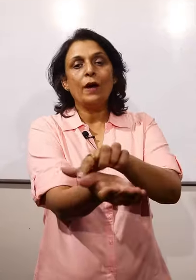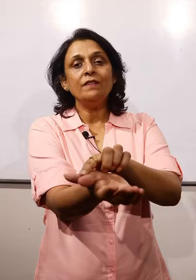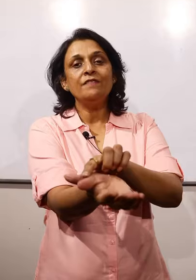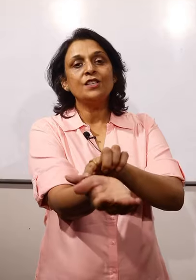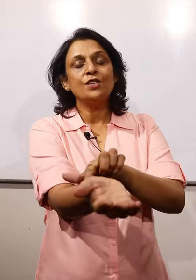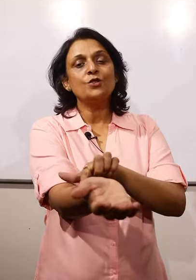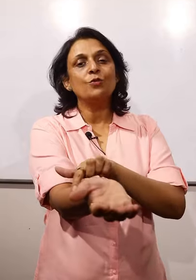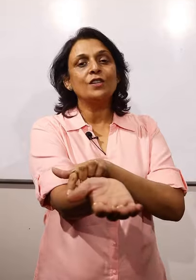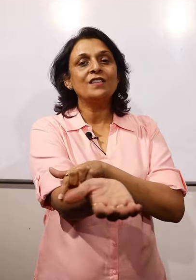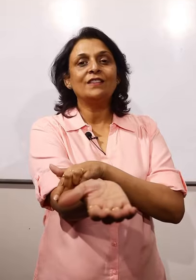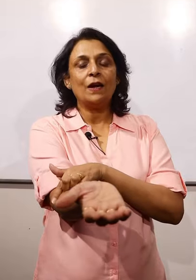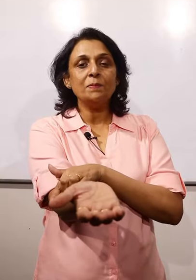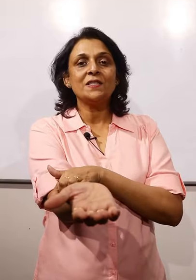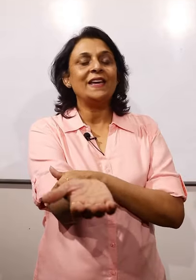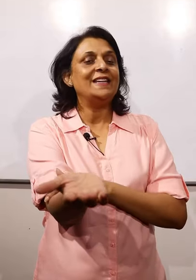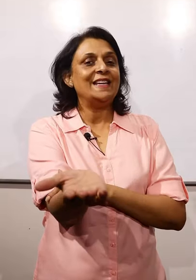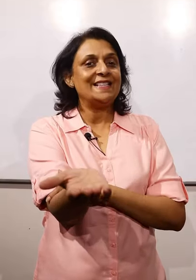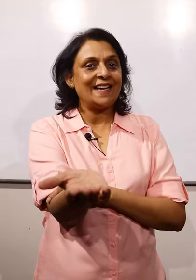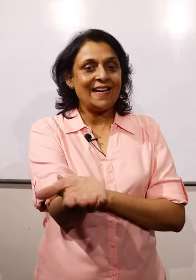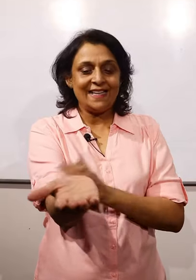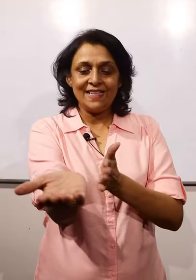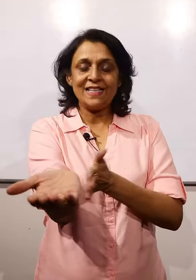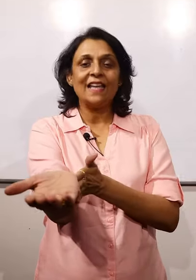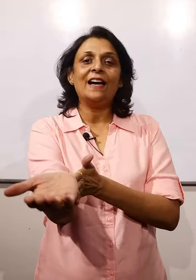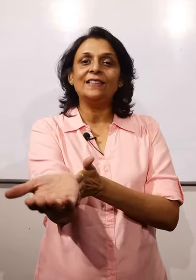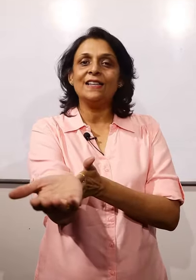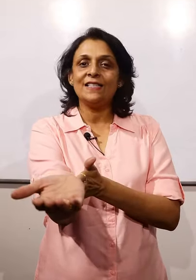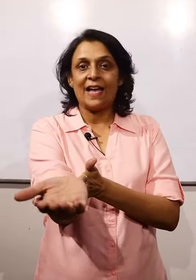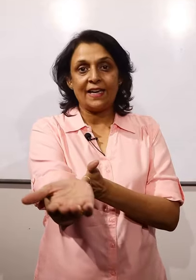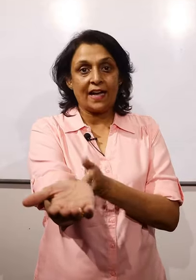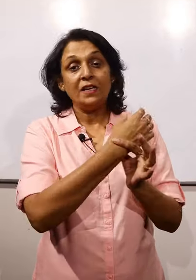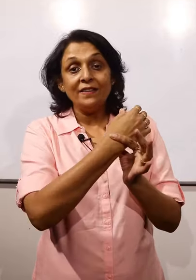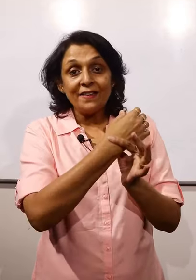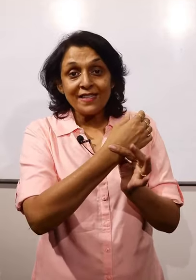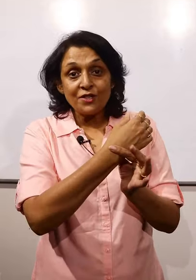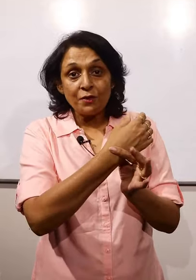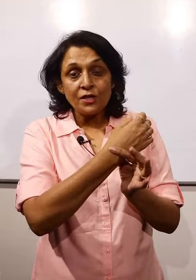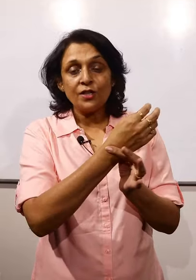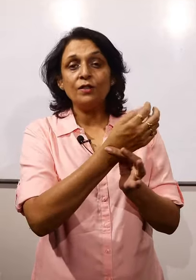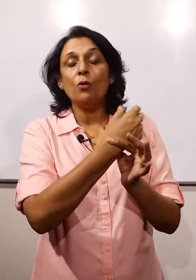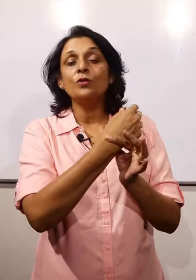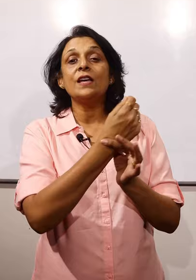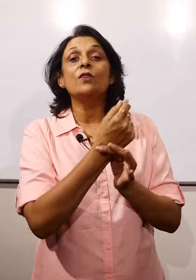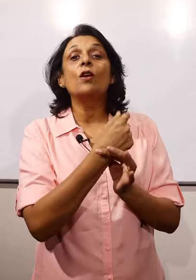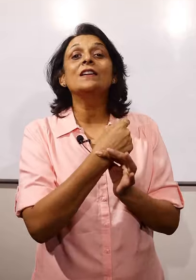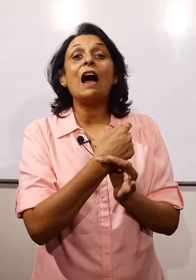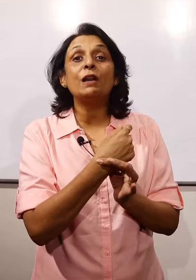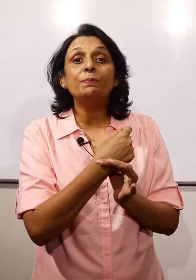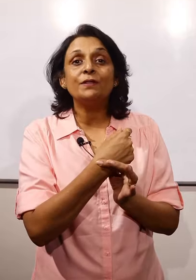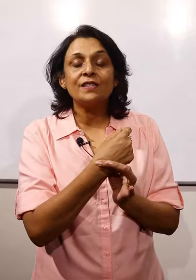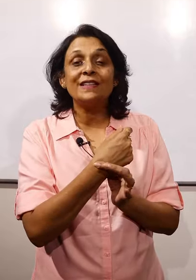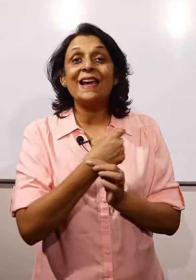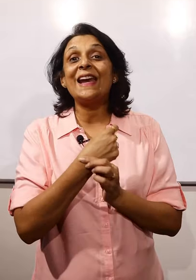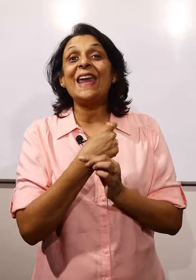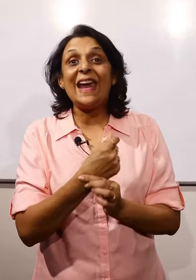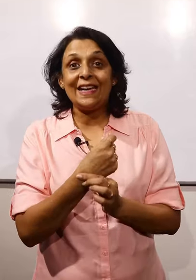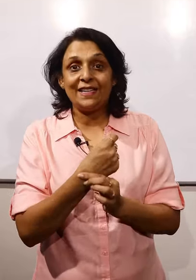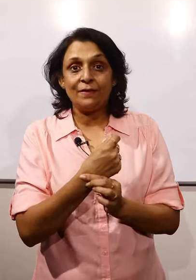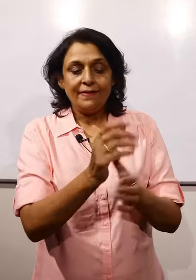which is towards the thumb side is radius and the other is ulna. In the wrist region the bones are called carpels. There are eight. Then